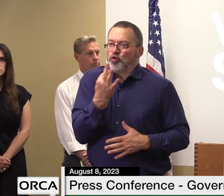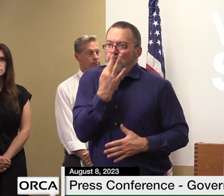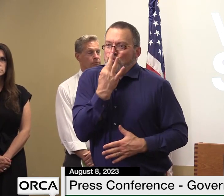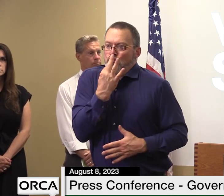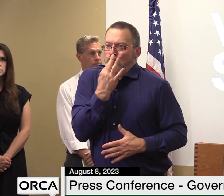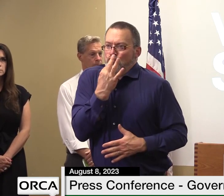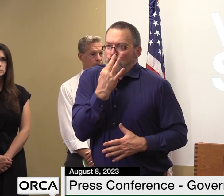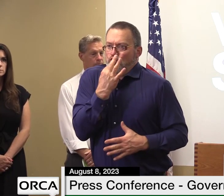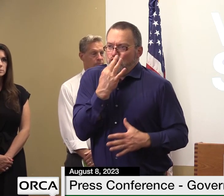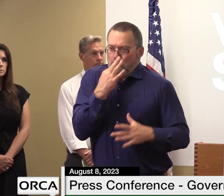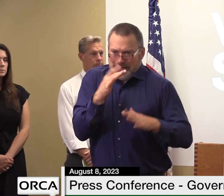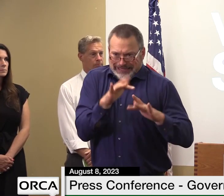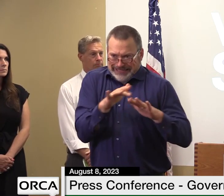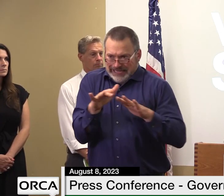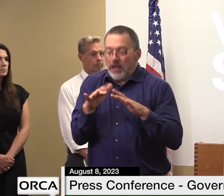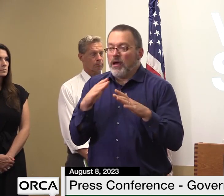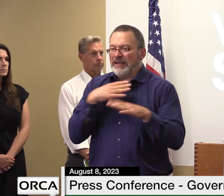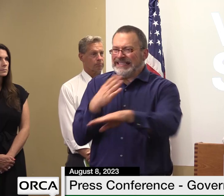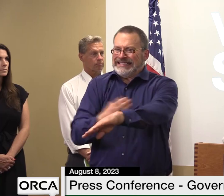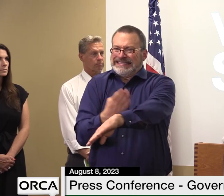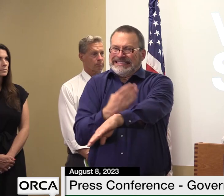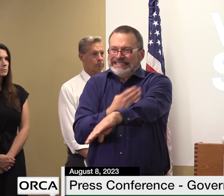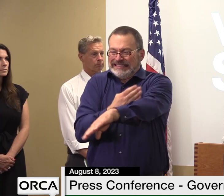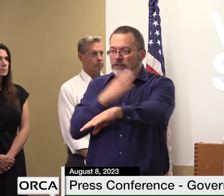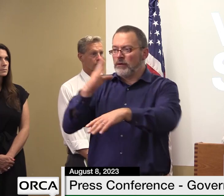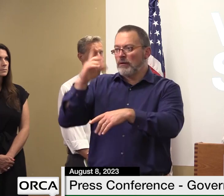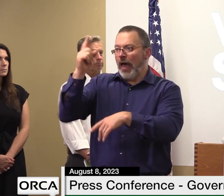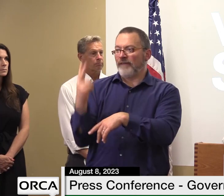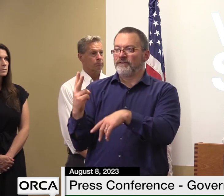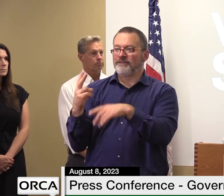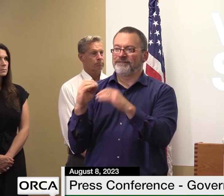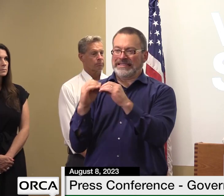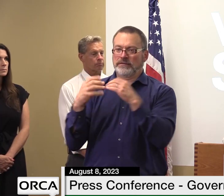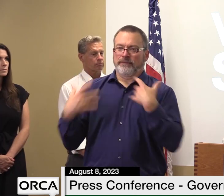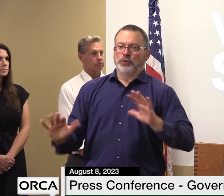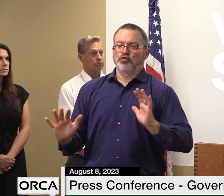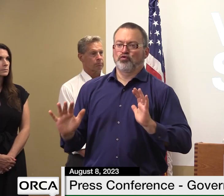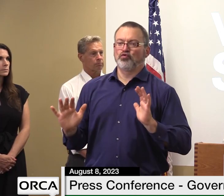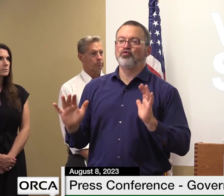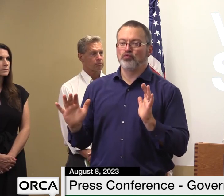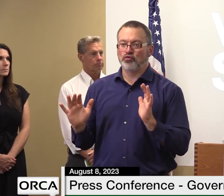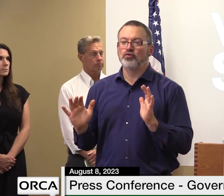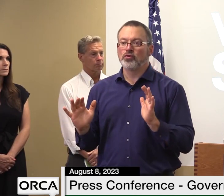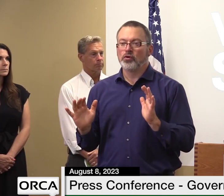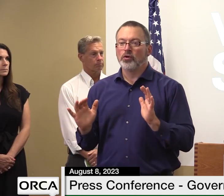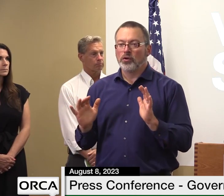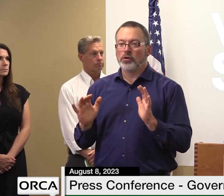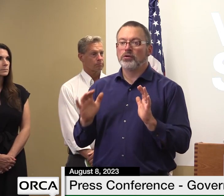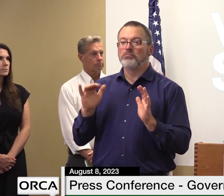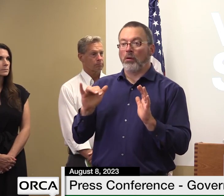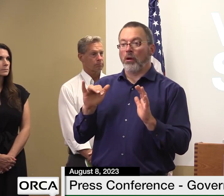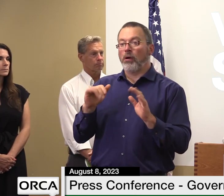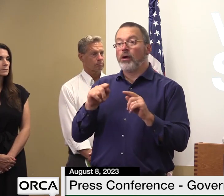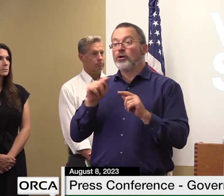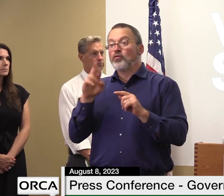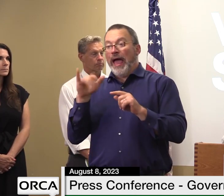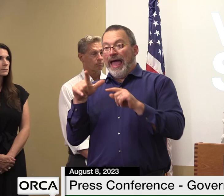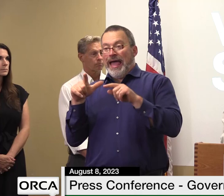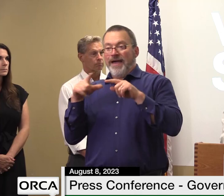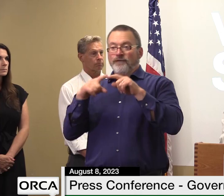of the lamoille valley rail trail the lamoille valley rail trail runs from st johnsbury to swanton